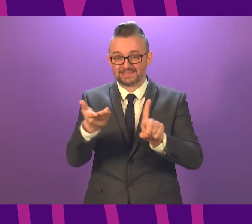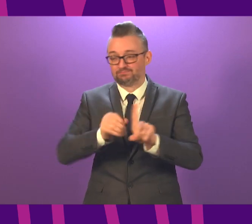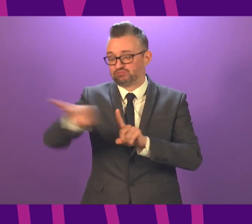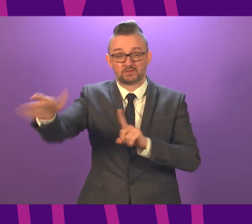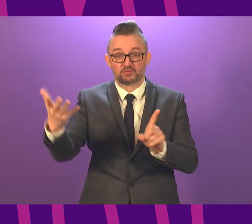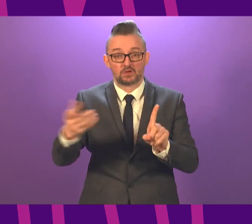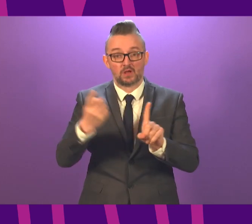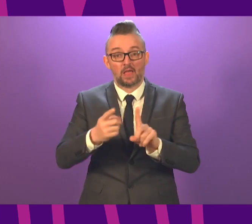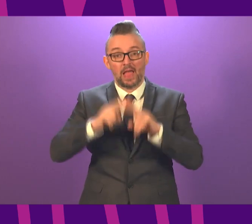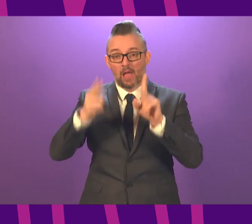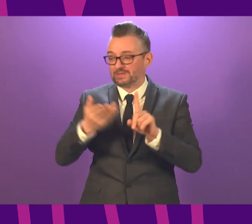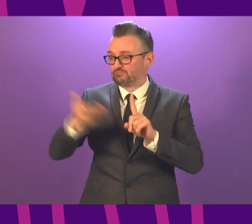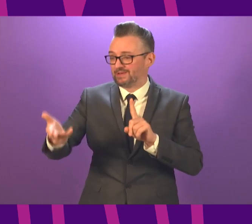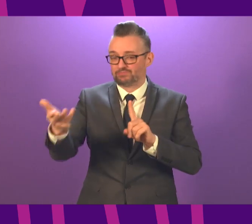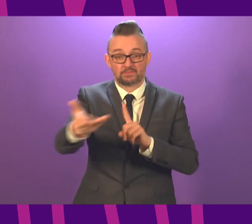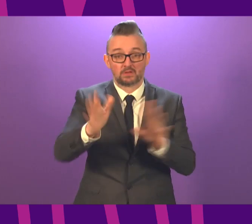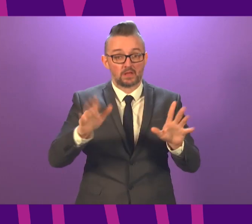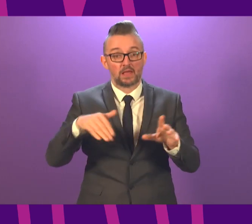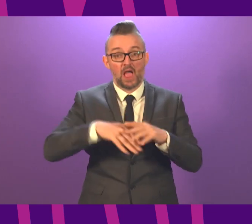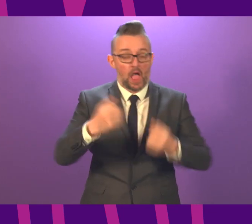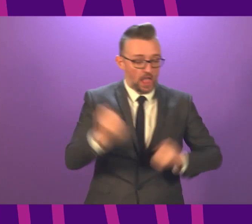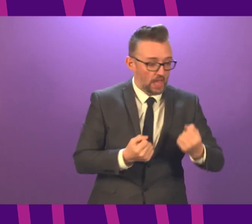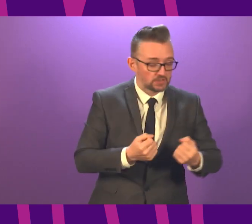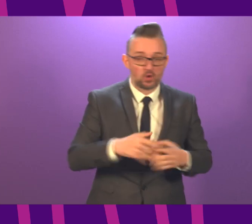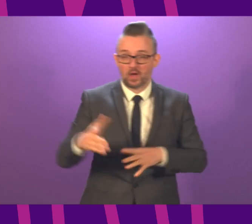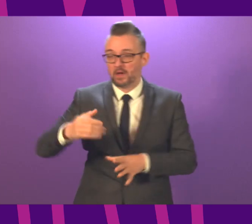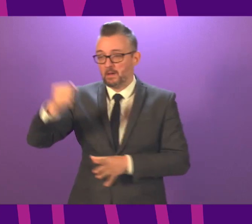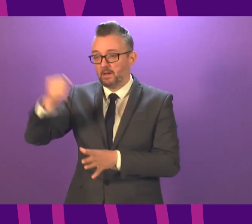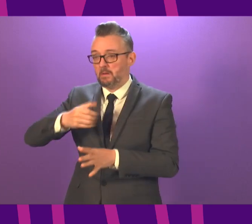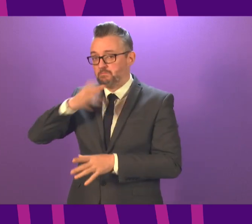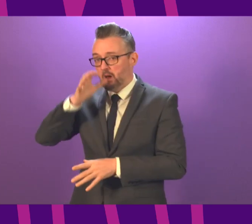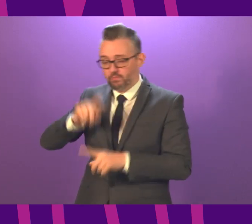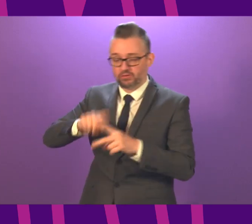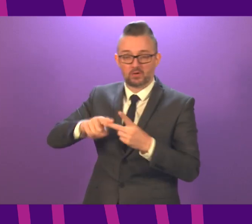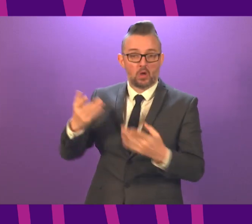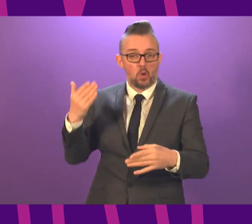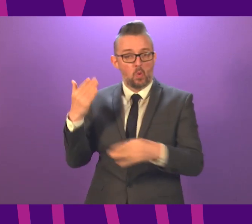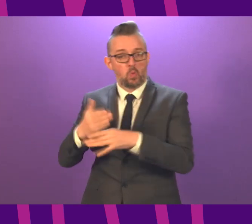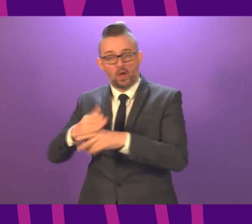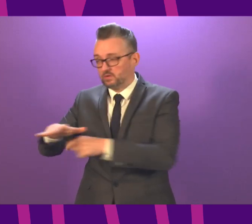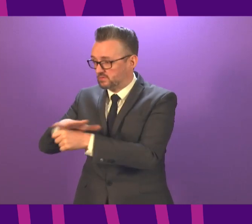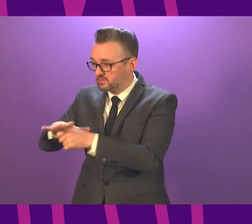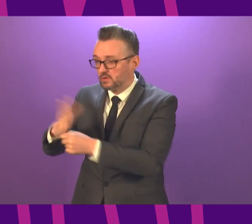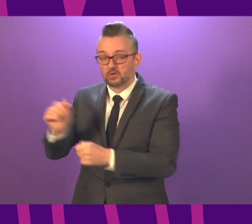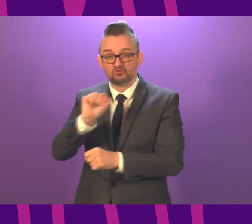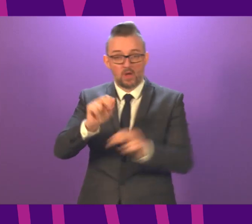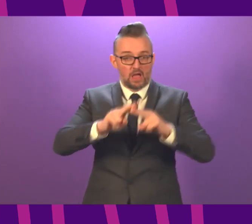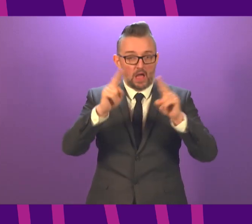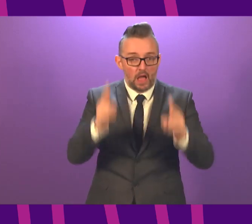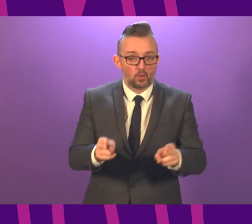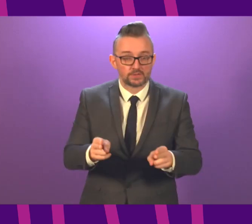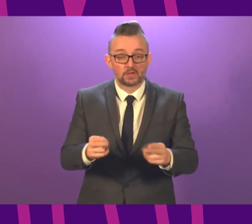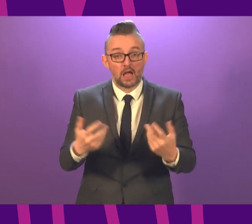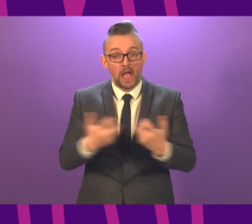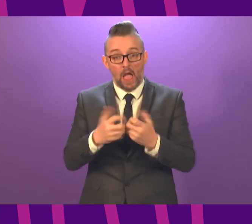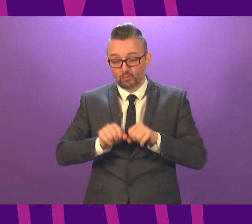and then goes from one household to another. So whether it's in cars, bars, whether it's in workplaces, whether it's in our own homes, the